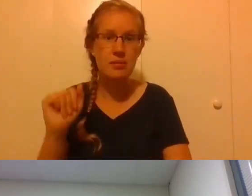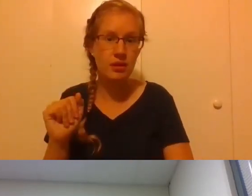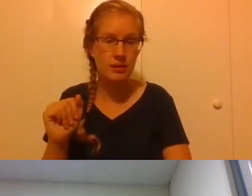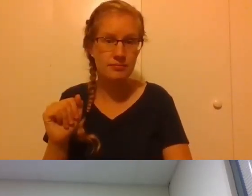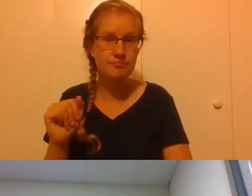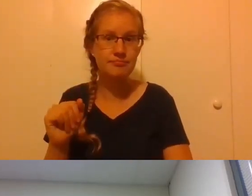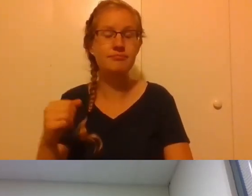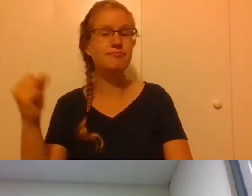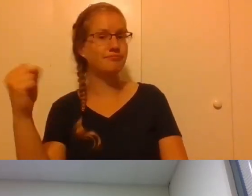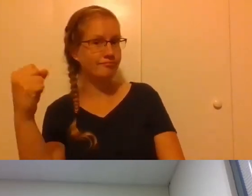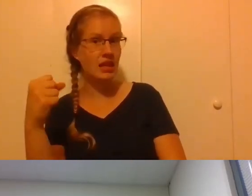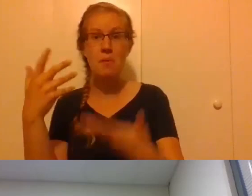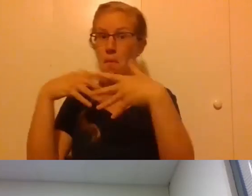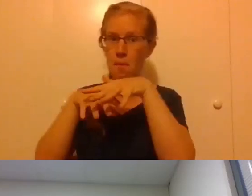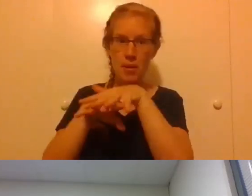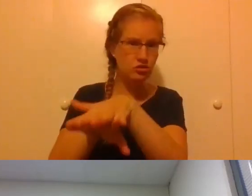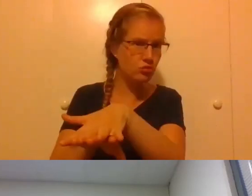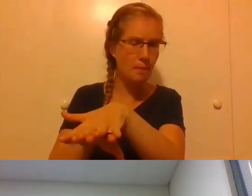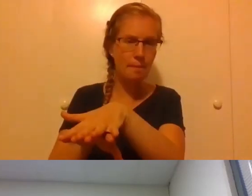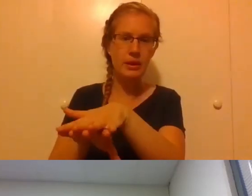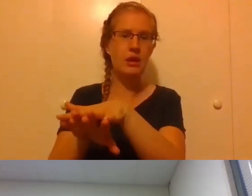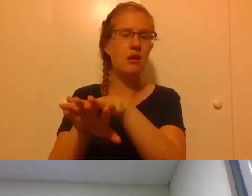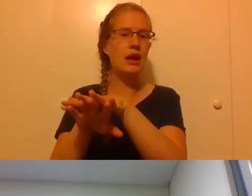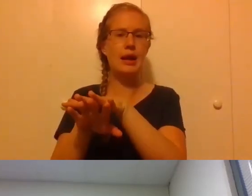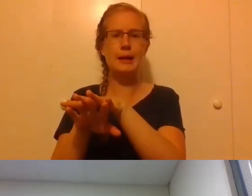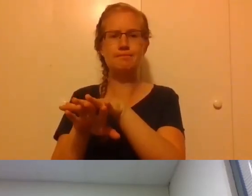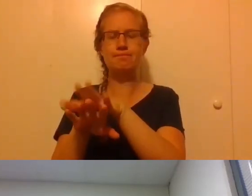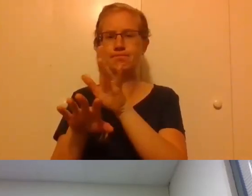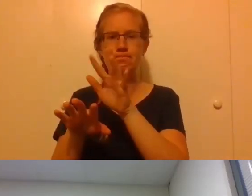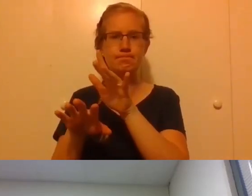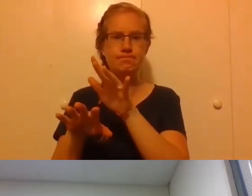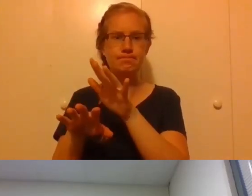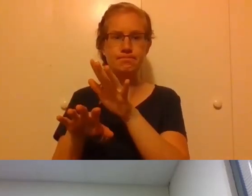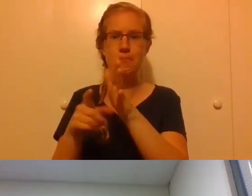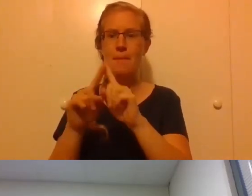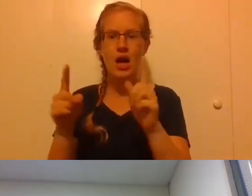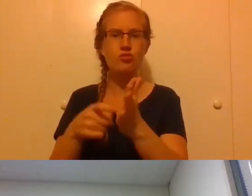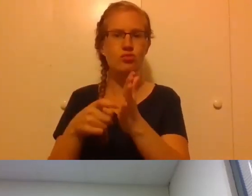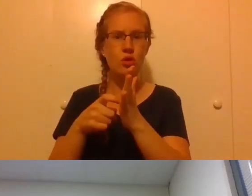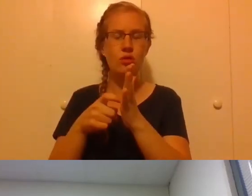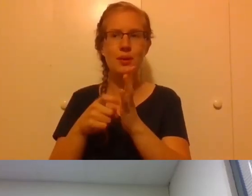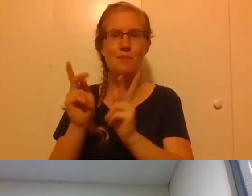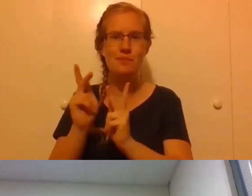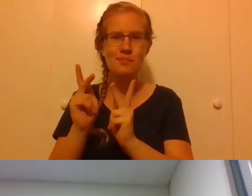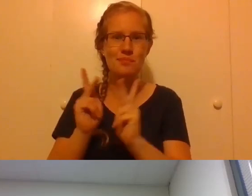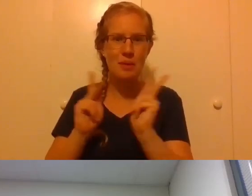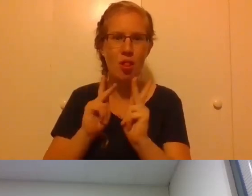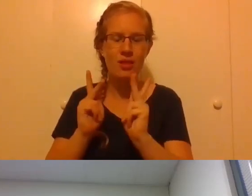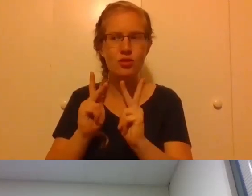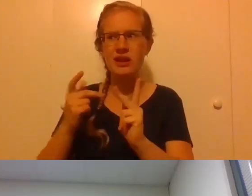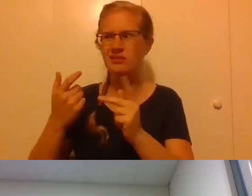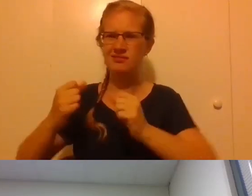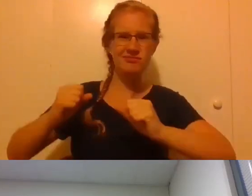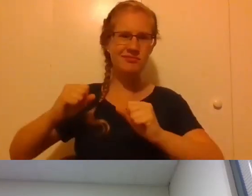Yeah. And so it's mainstreamed. It was, but it took people to kind of make room for